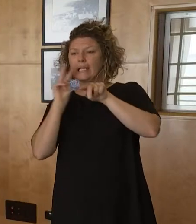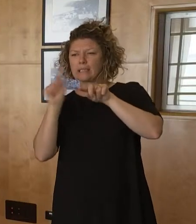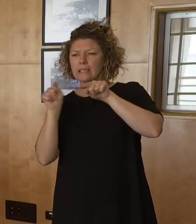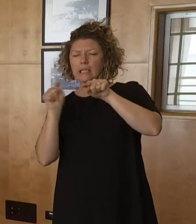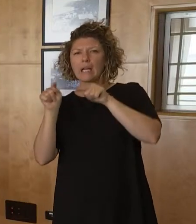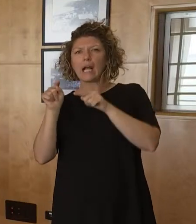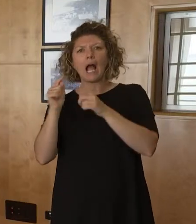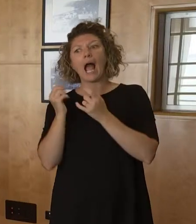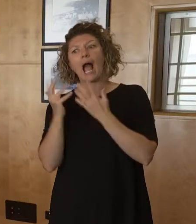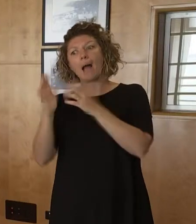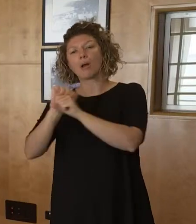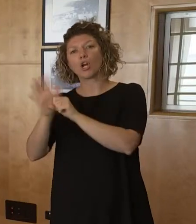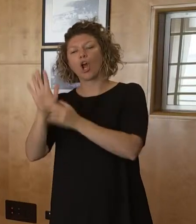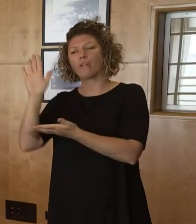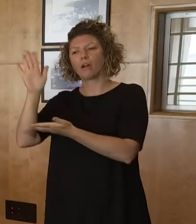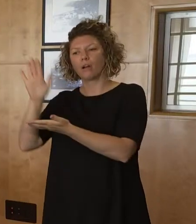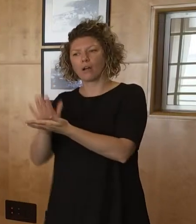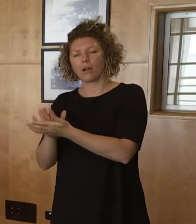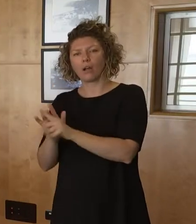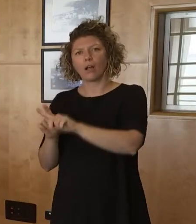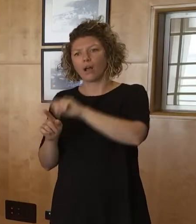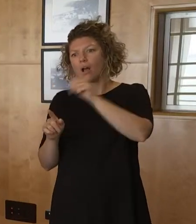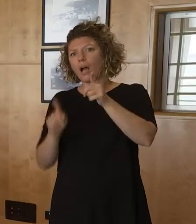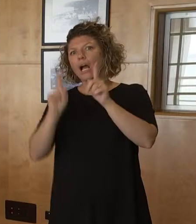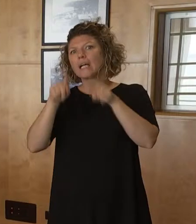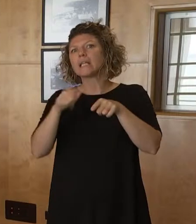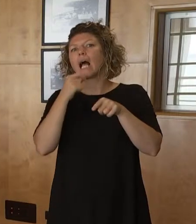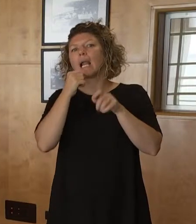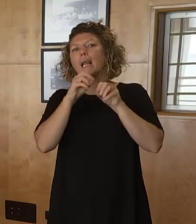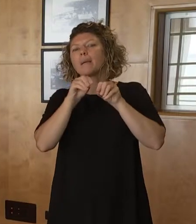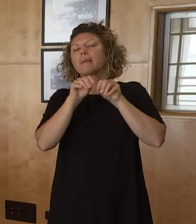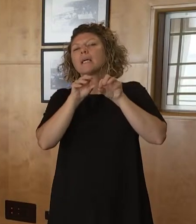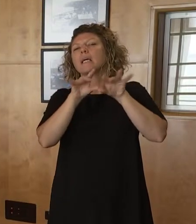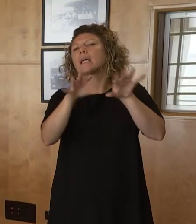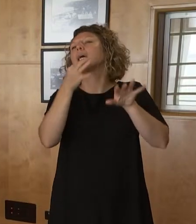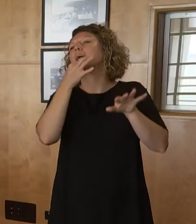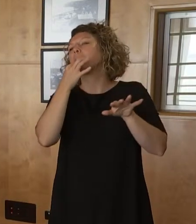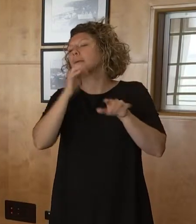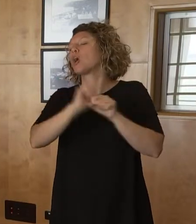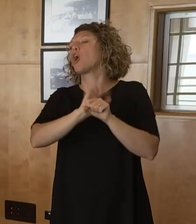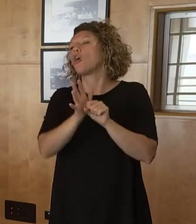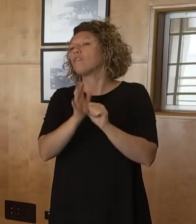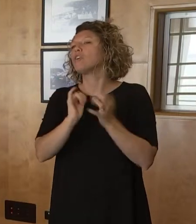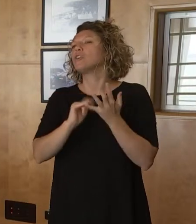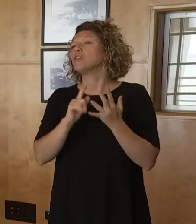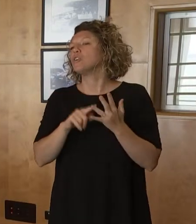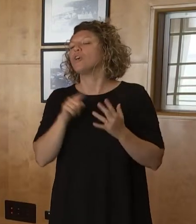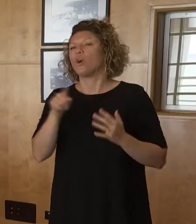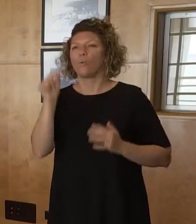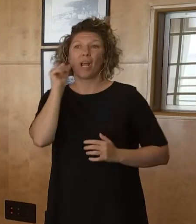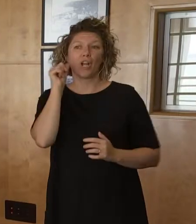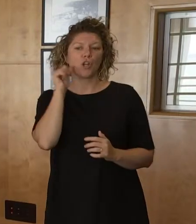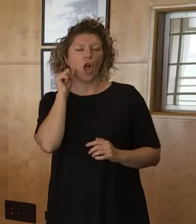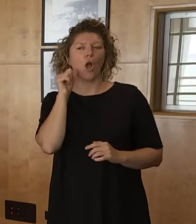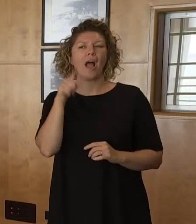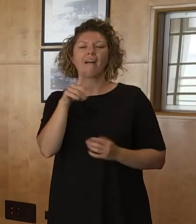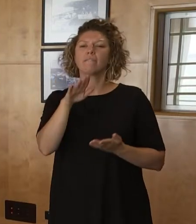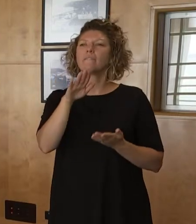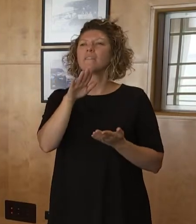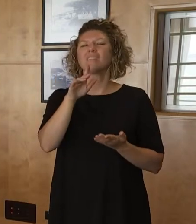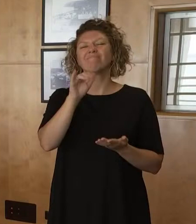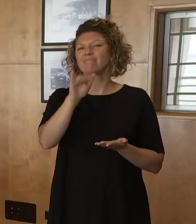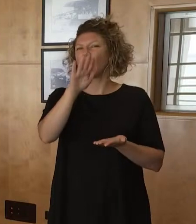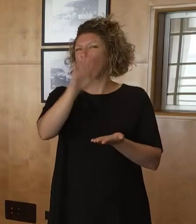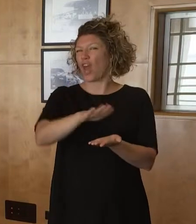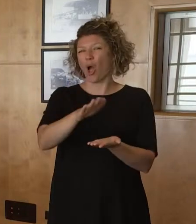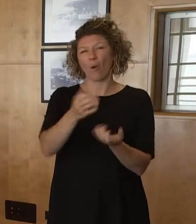number of cases just starting up, just starting to reach the community. And we know that Ambloodowatch has a lower vaccination